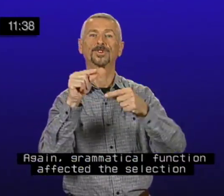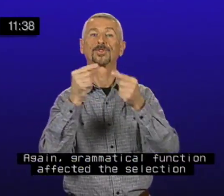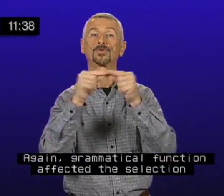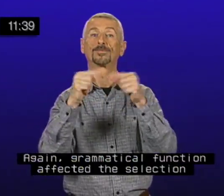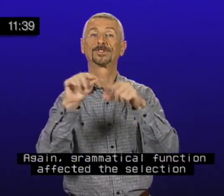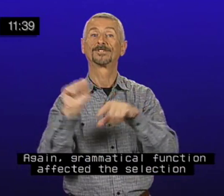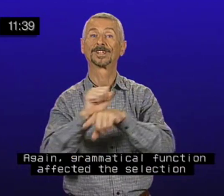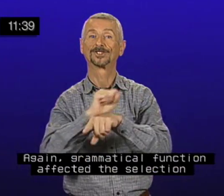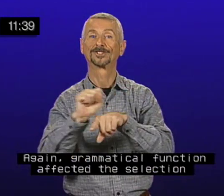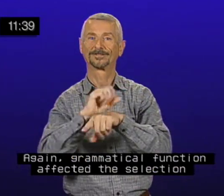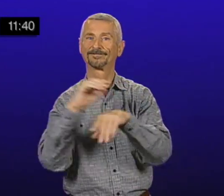selection of variants.